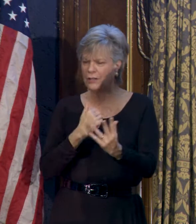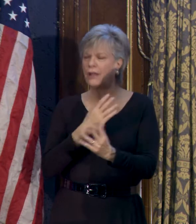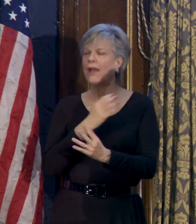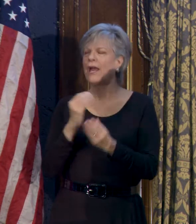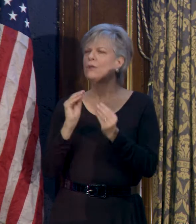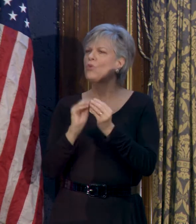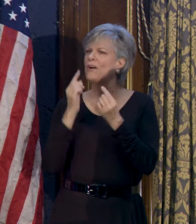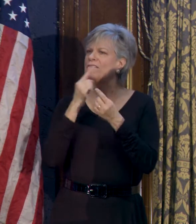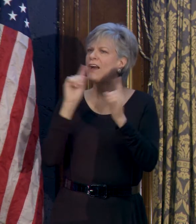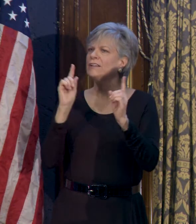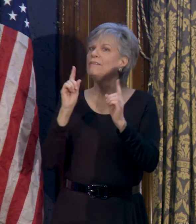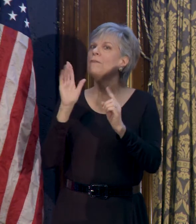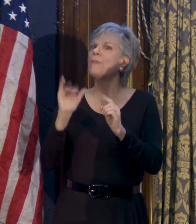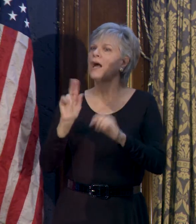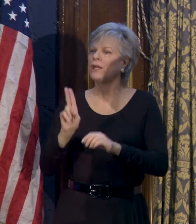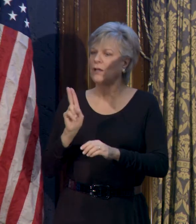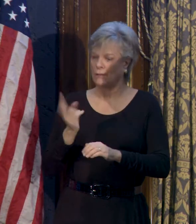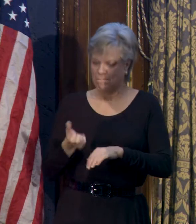we've already accomplished.